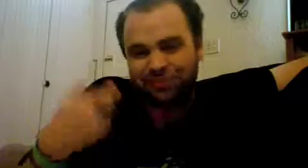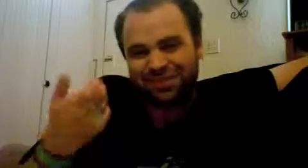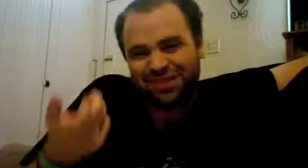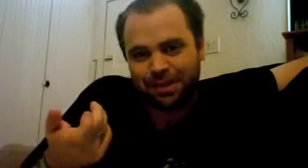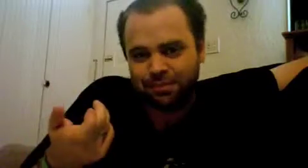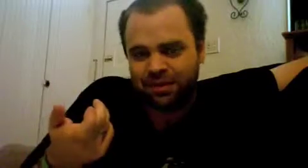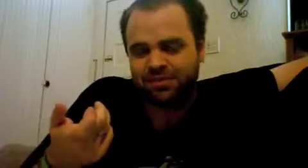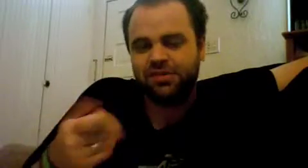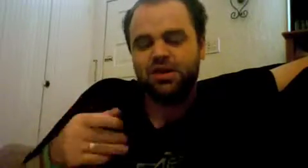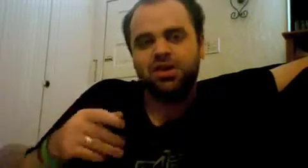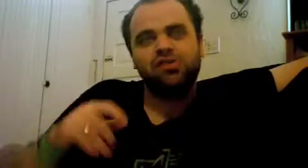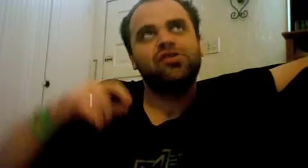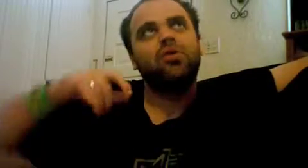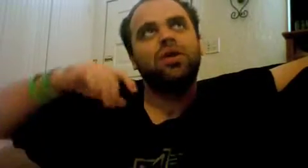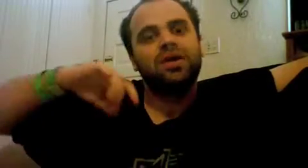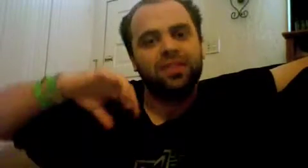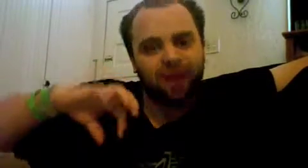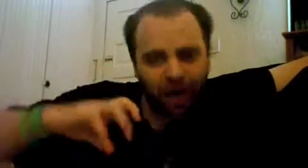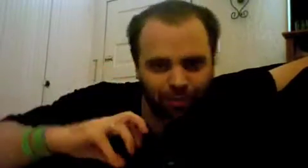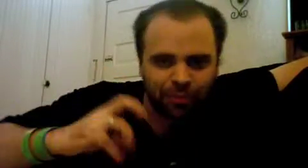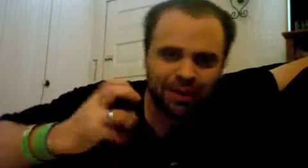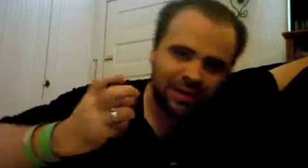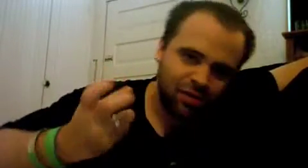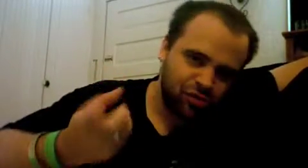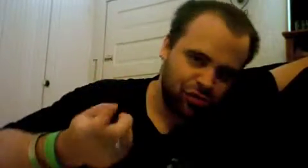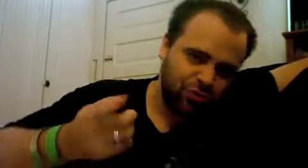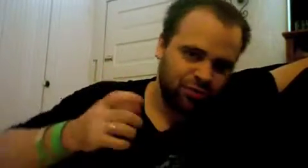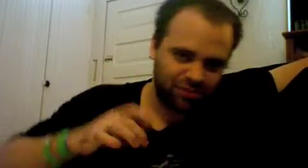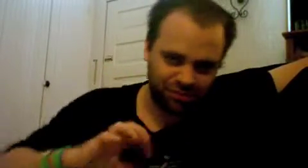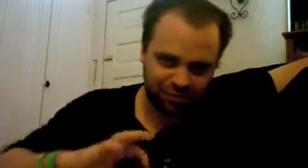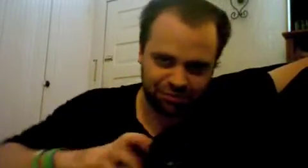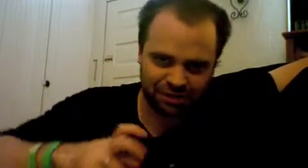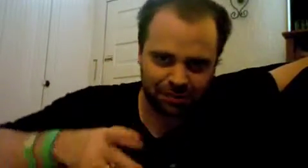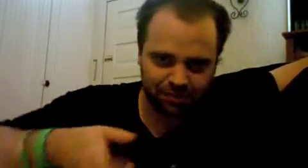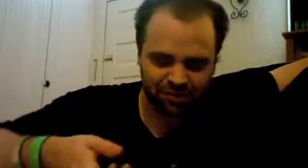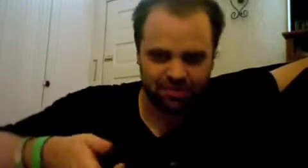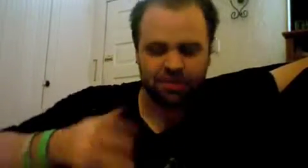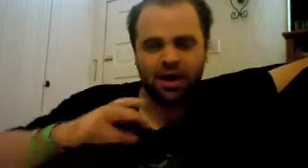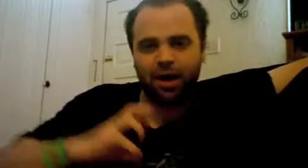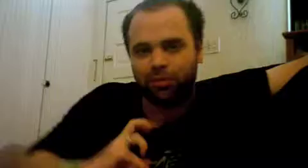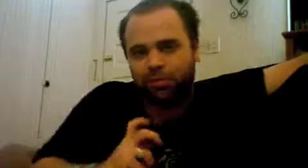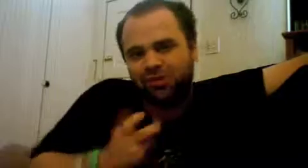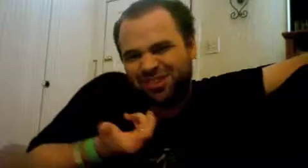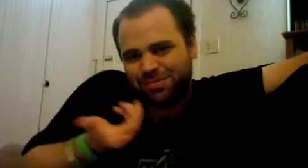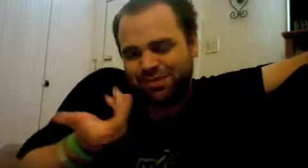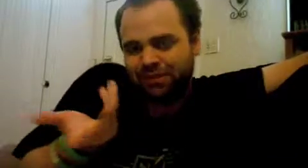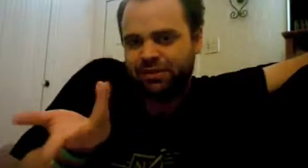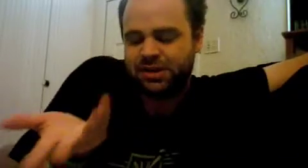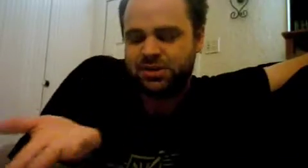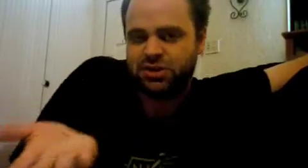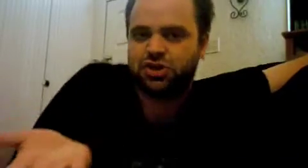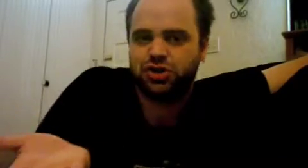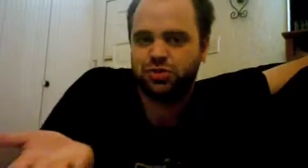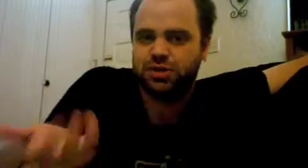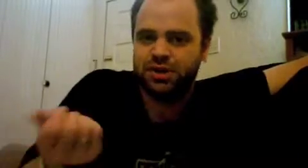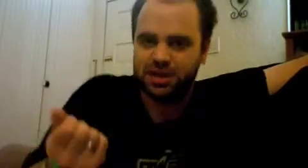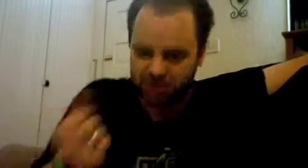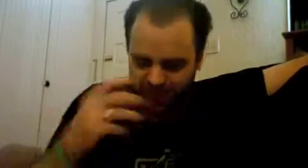-sameness so the cobbler making the shoe there's a self-sameness there the cobbler puts himself into the shoe so that